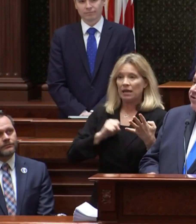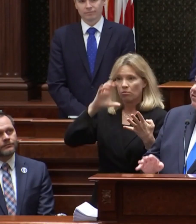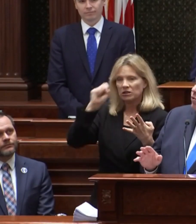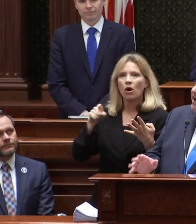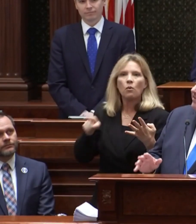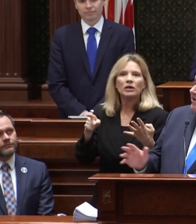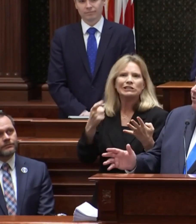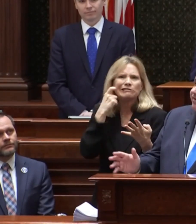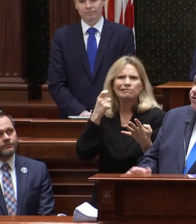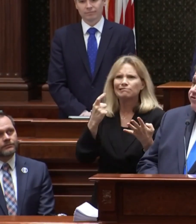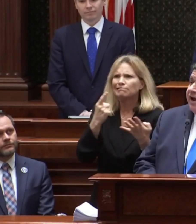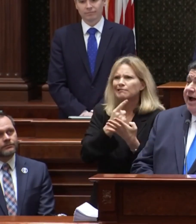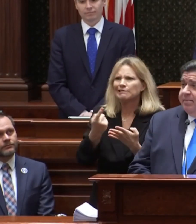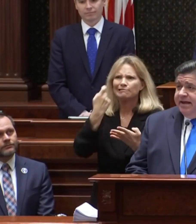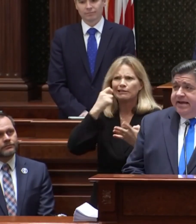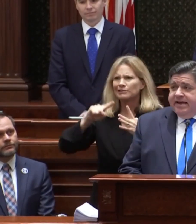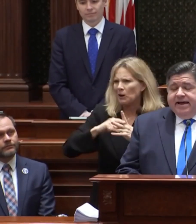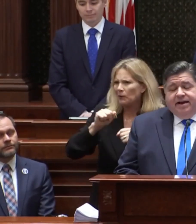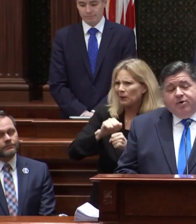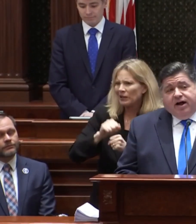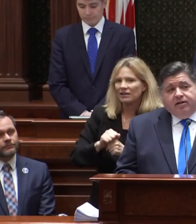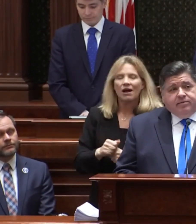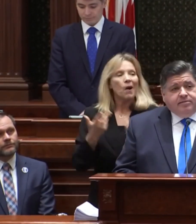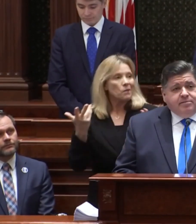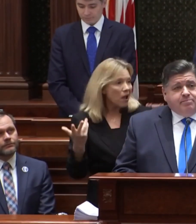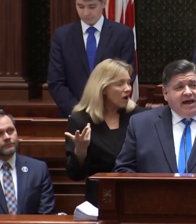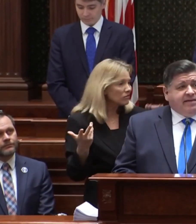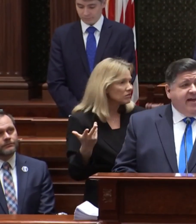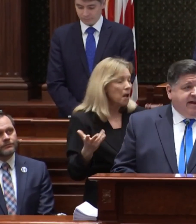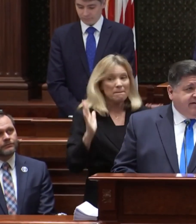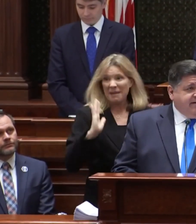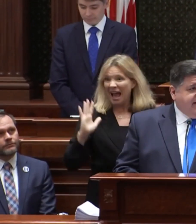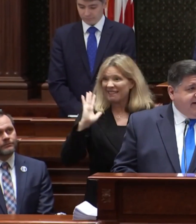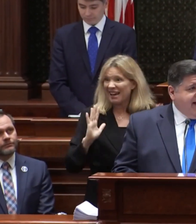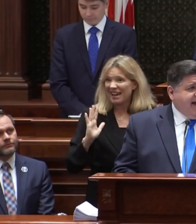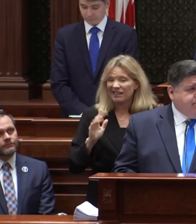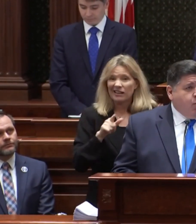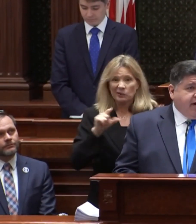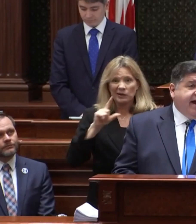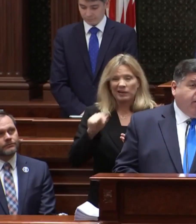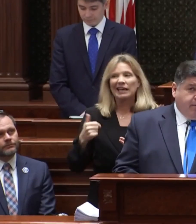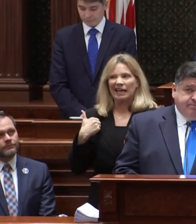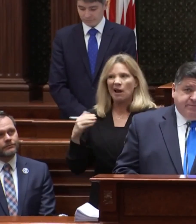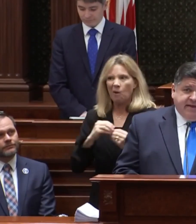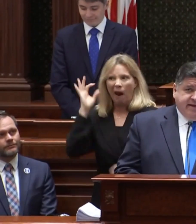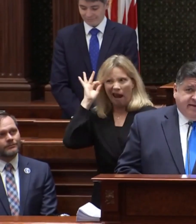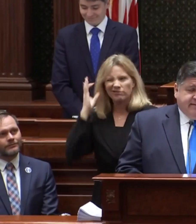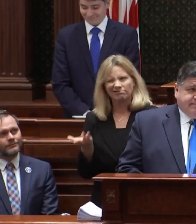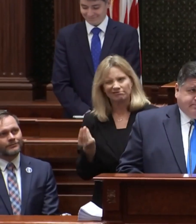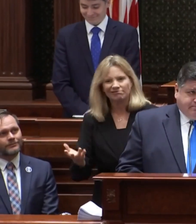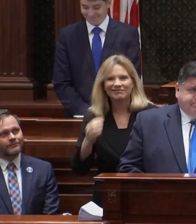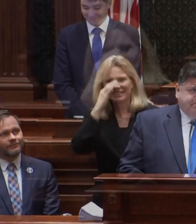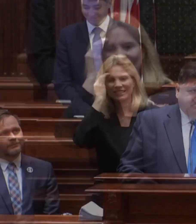president, was just weeks into his new job. And, well, back then, he had more hair.